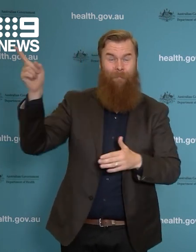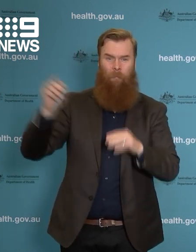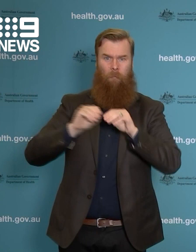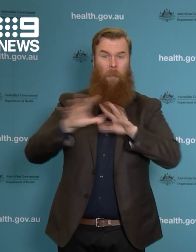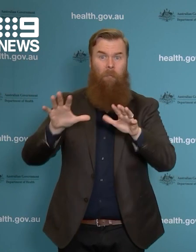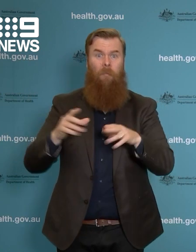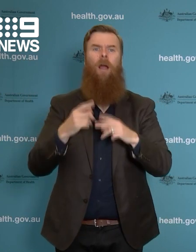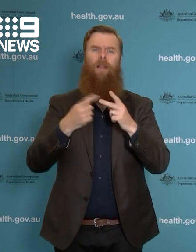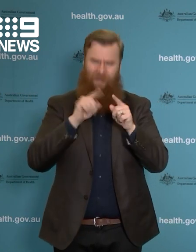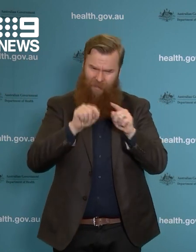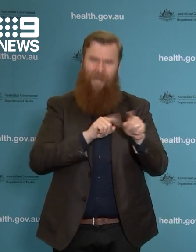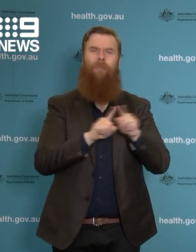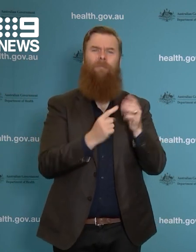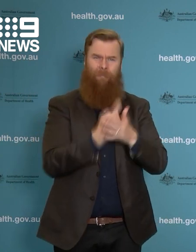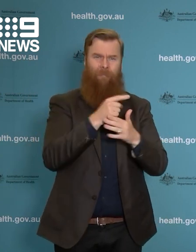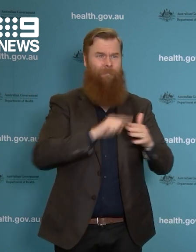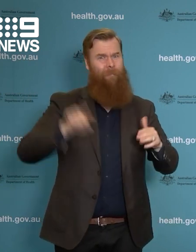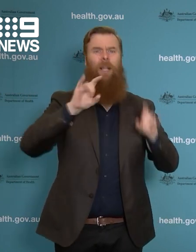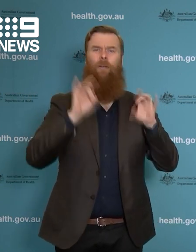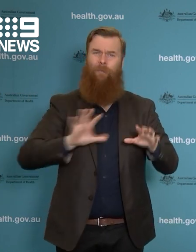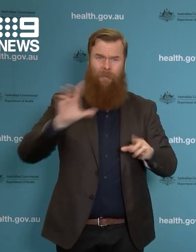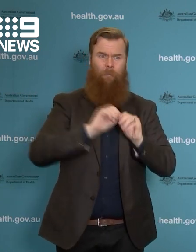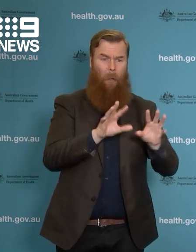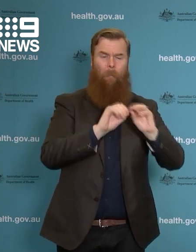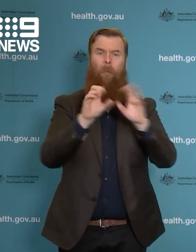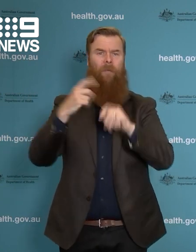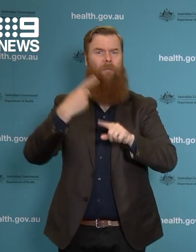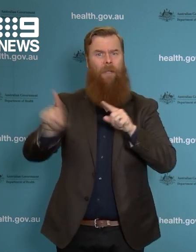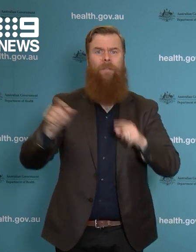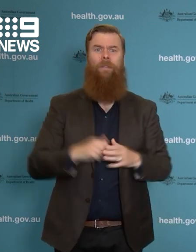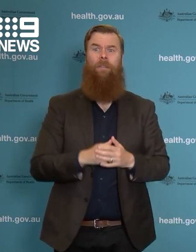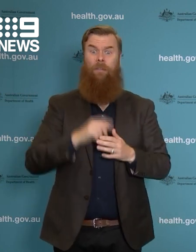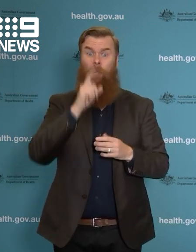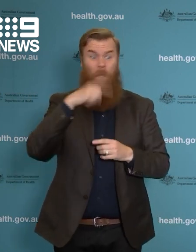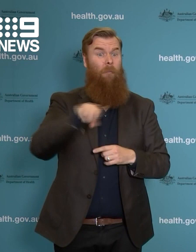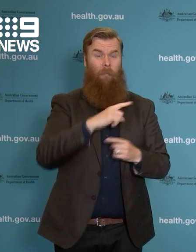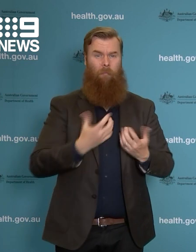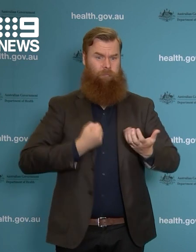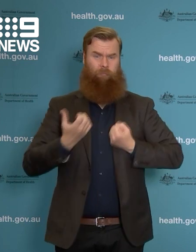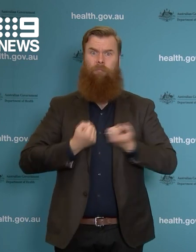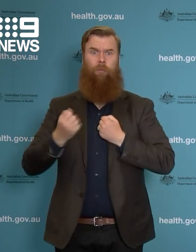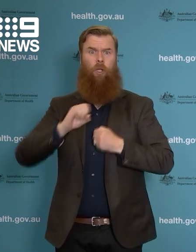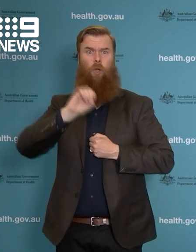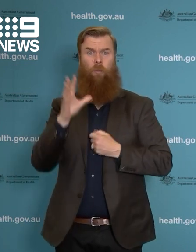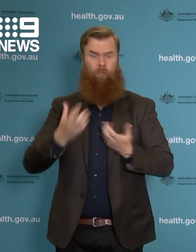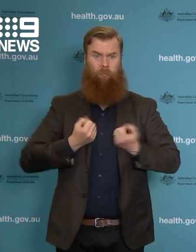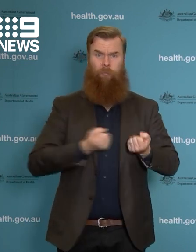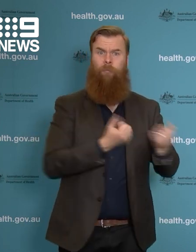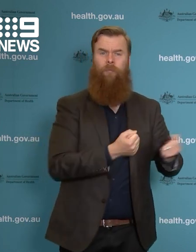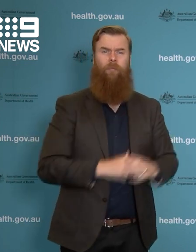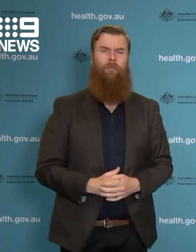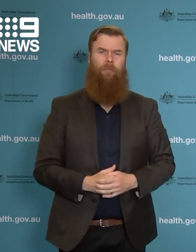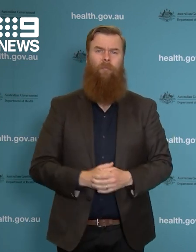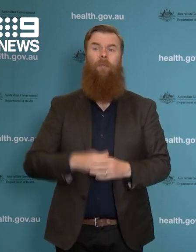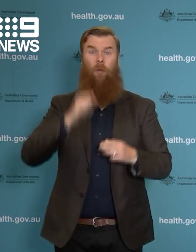where that has led to a number of infections. We know that the vaccine, that the first two